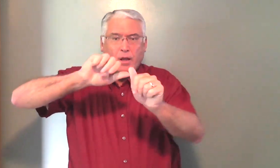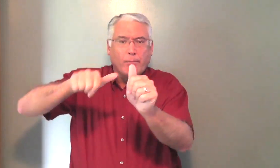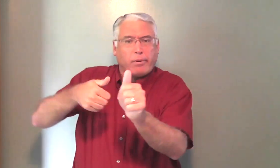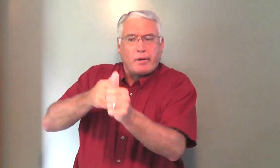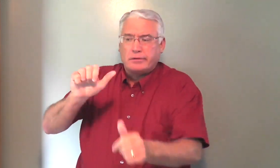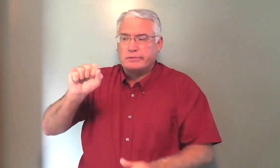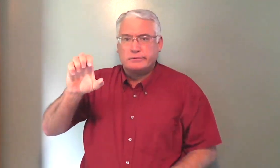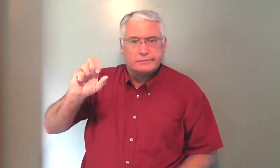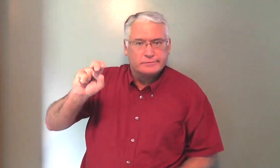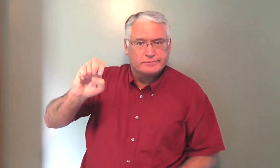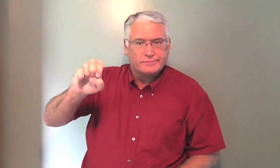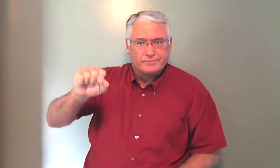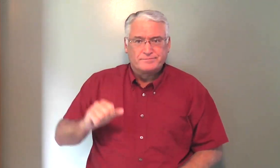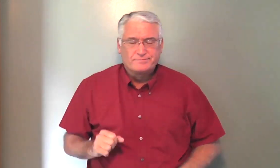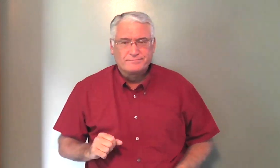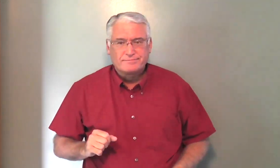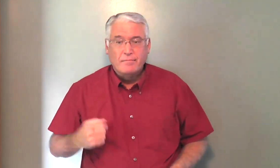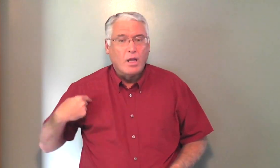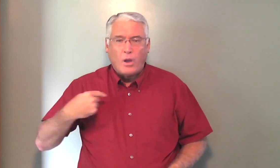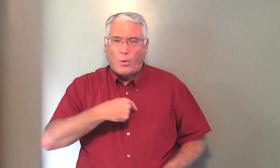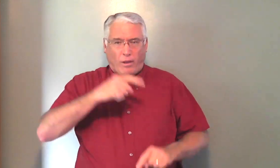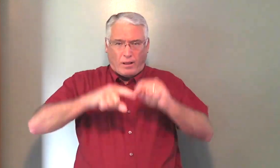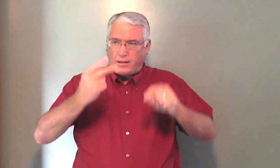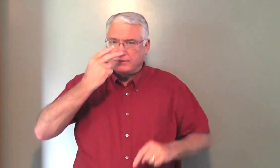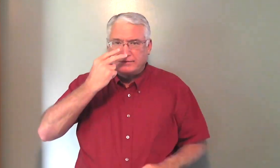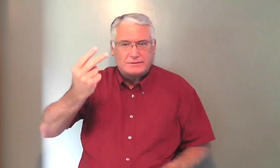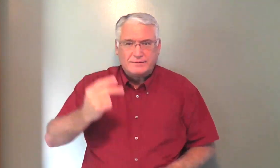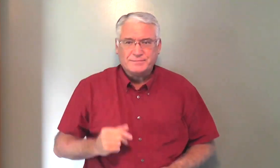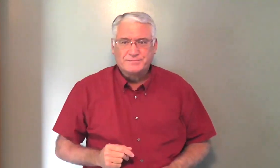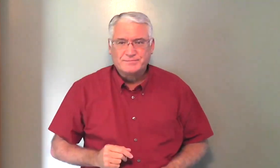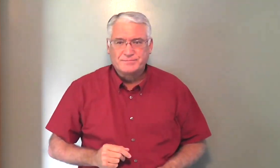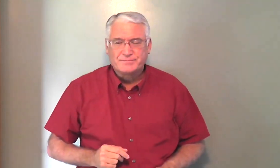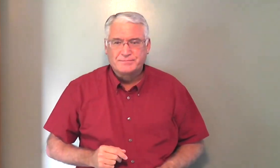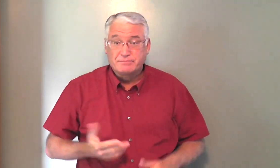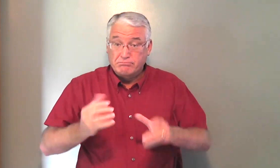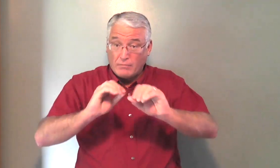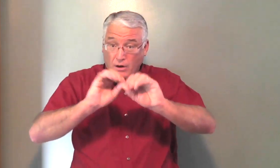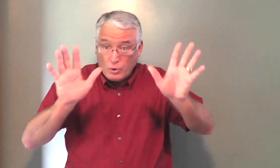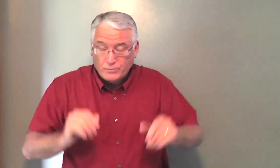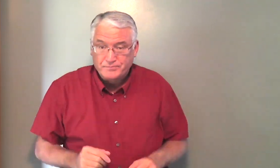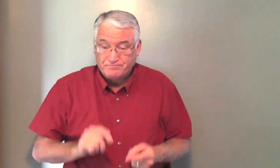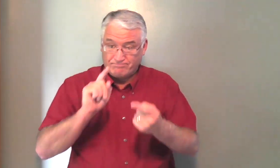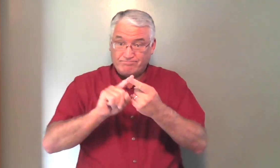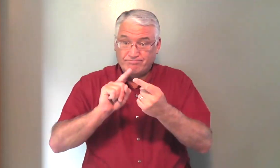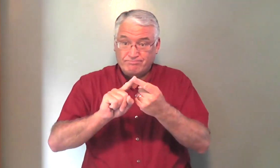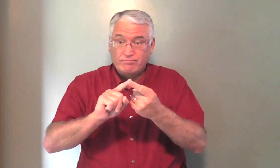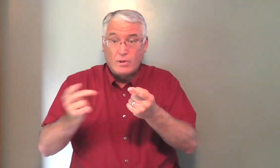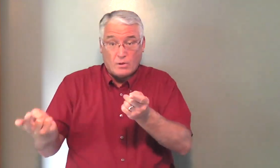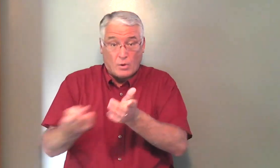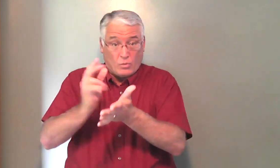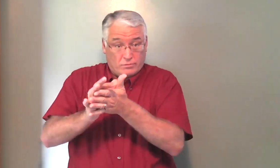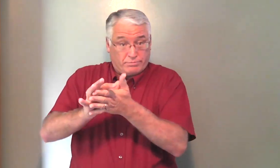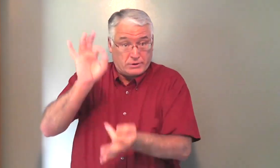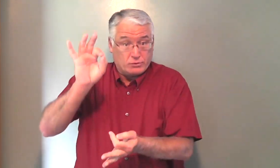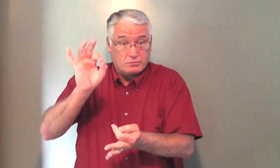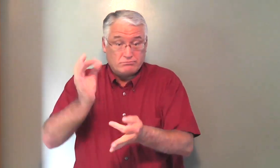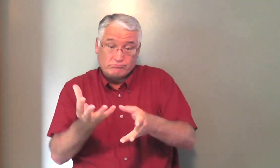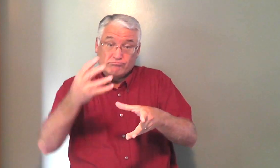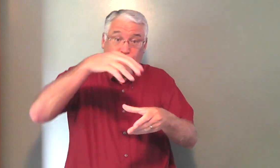is active behind the scenes. We can't see Him. But it's clear. It's clear that the